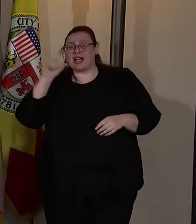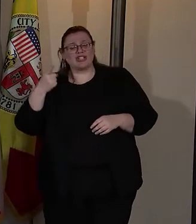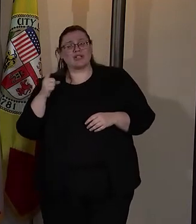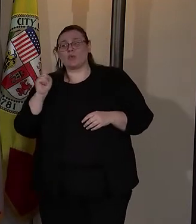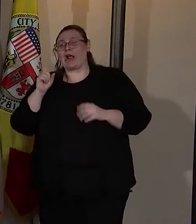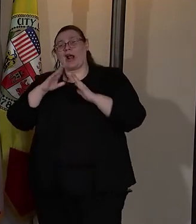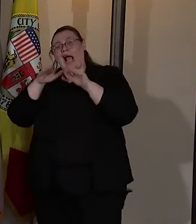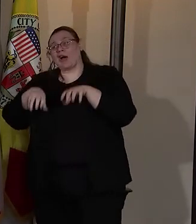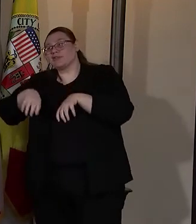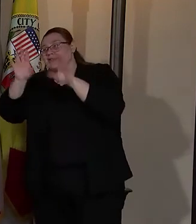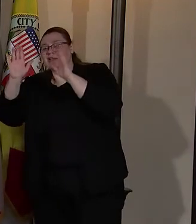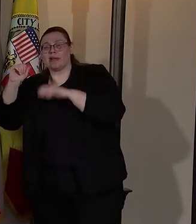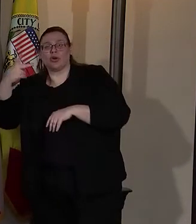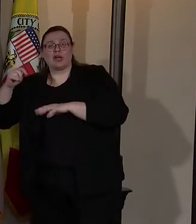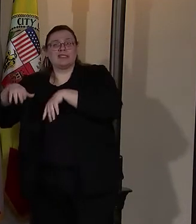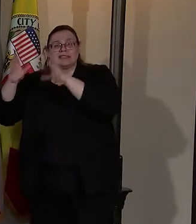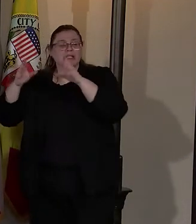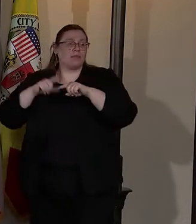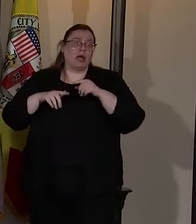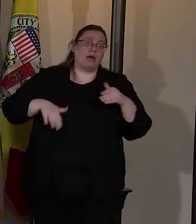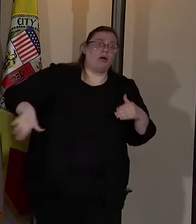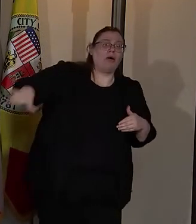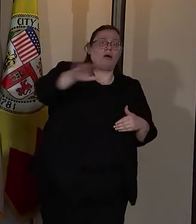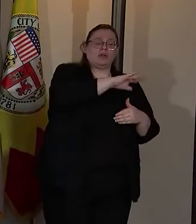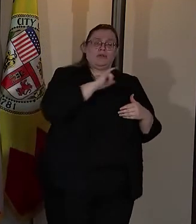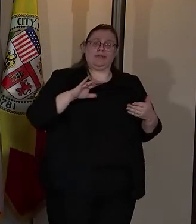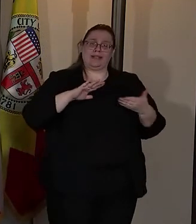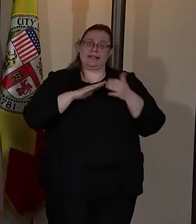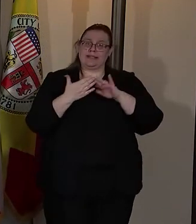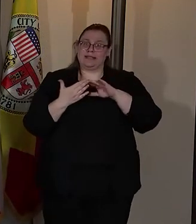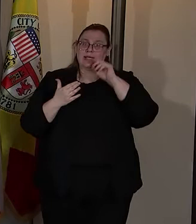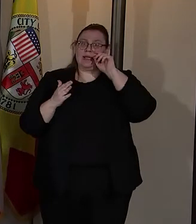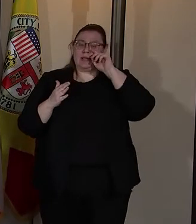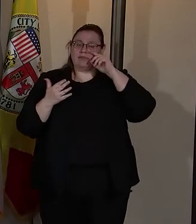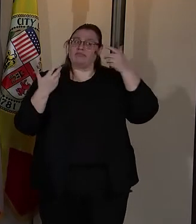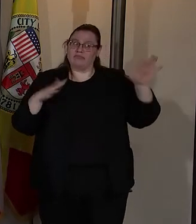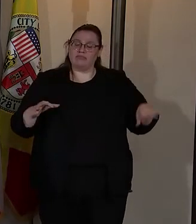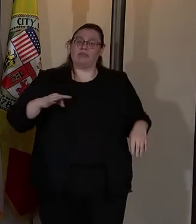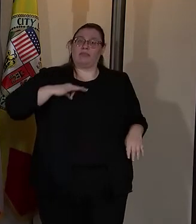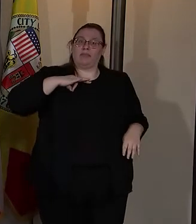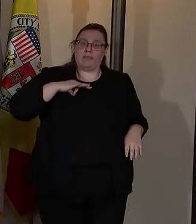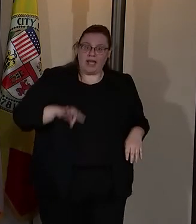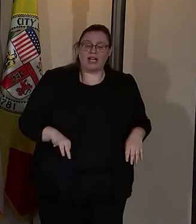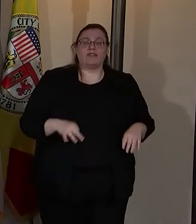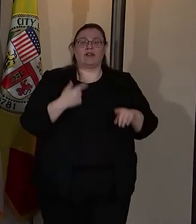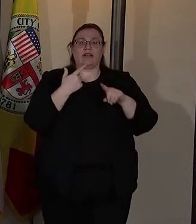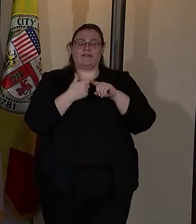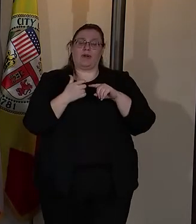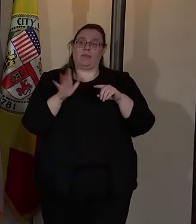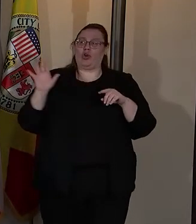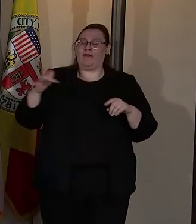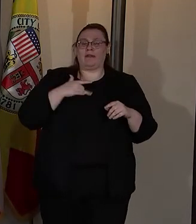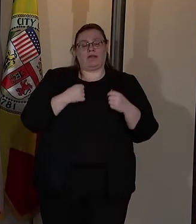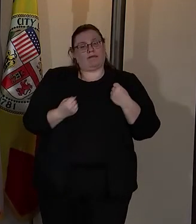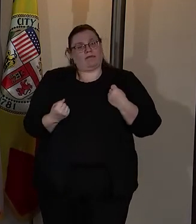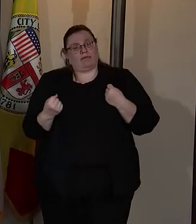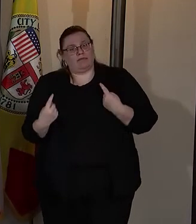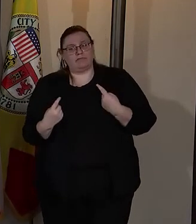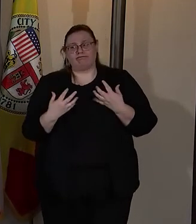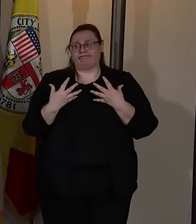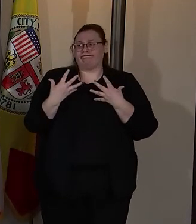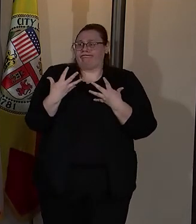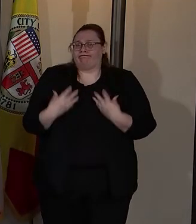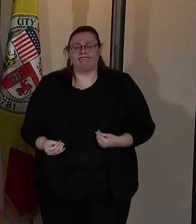developments, but neighborhoods all across this great city, are benefited by that sense of compassion, that sense of